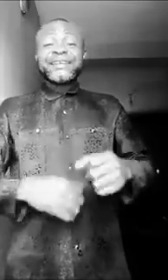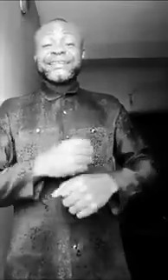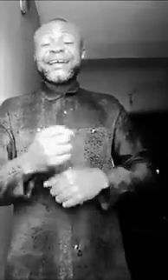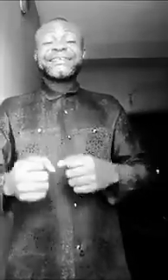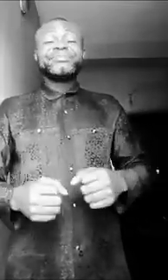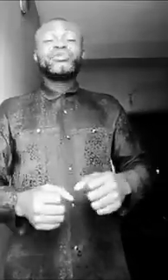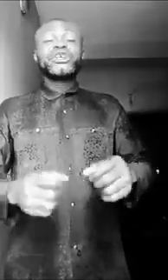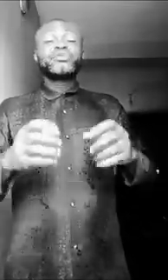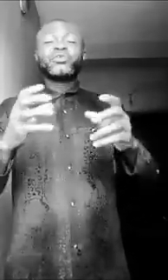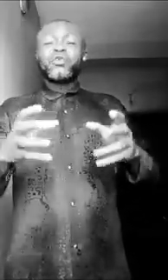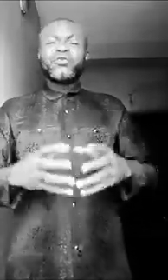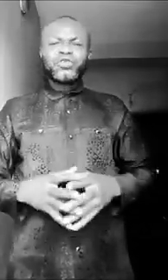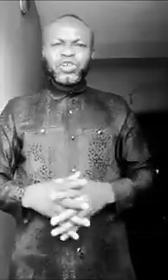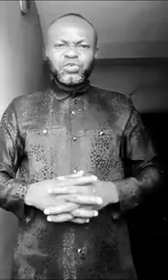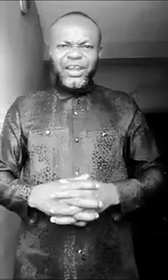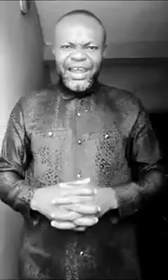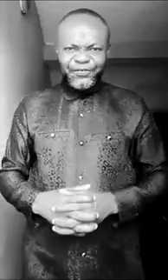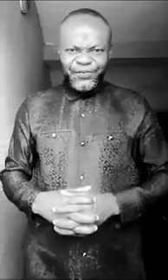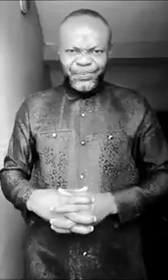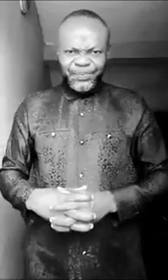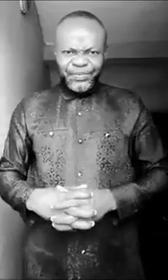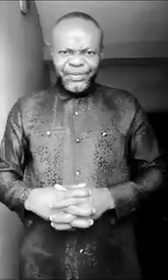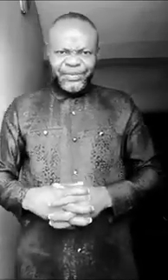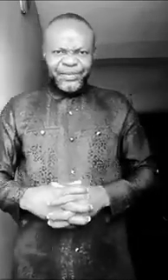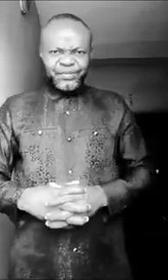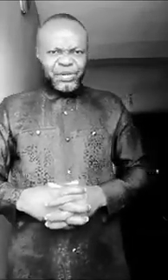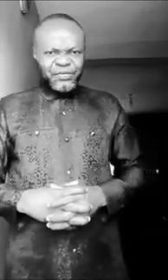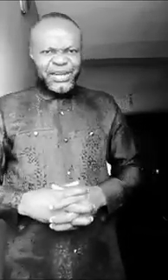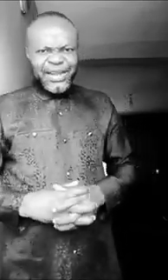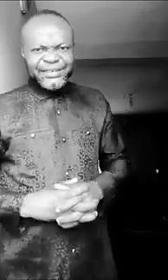they have put a split of confusion in your life pray very hard